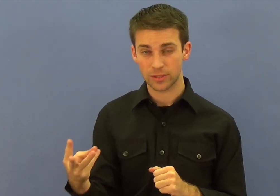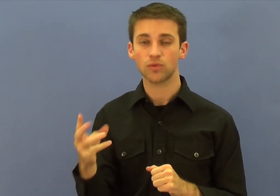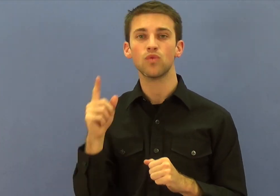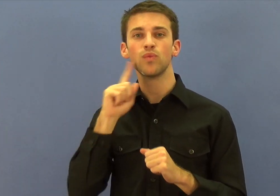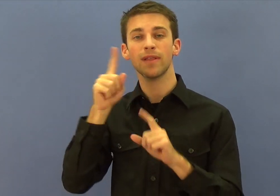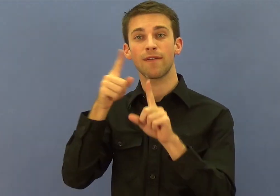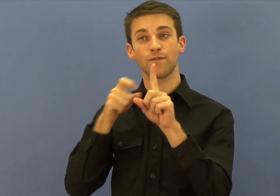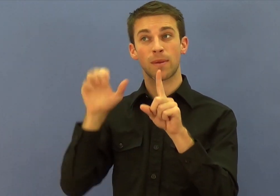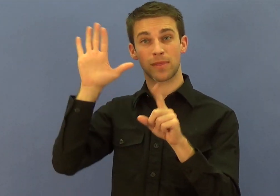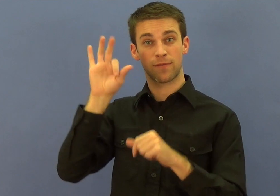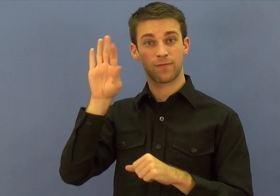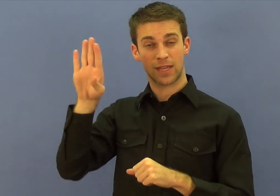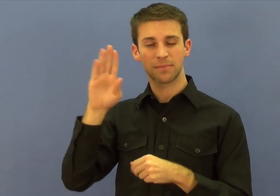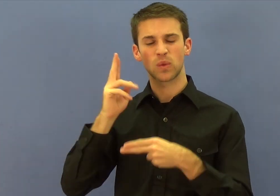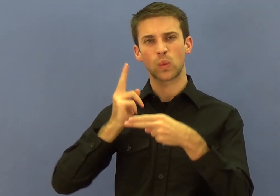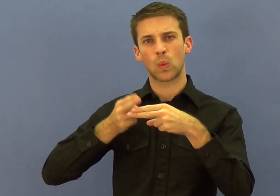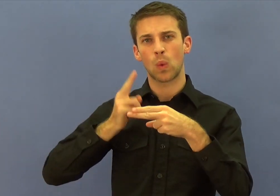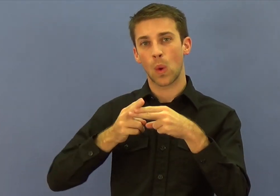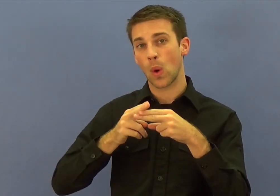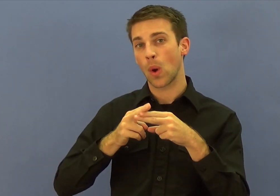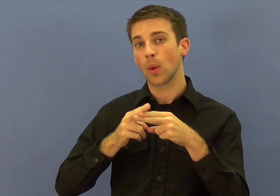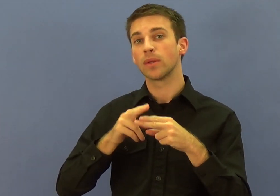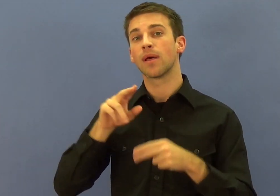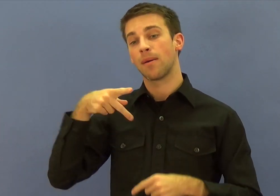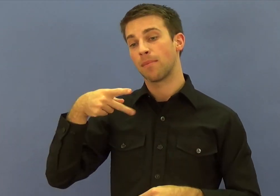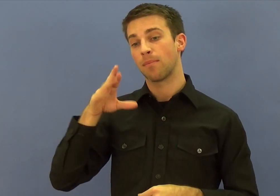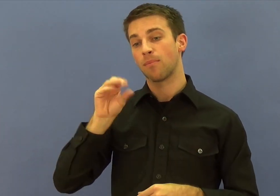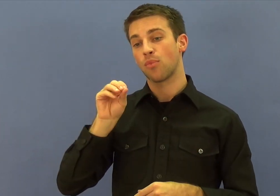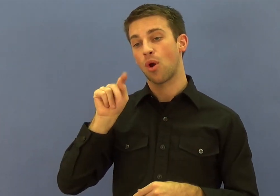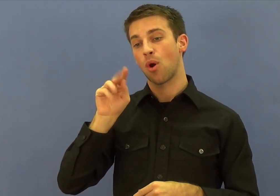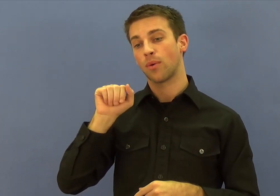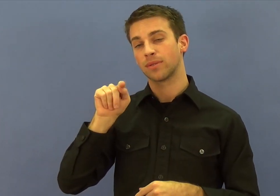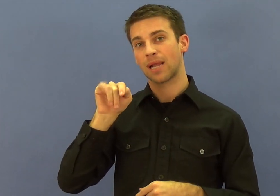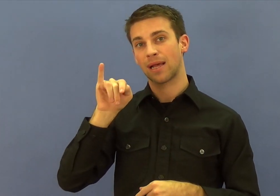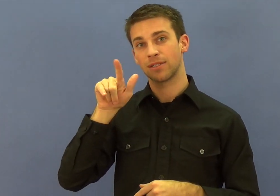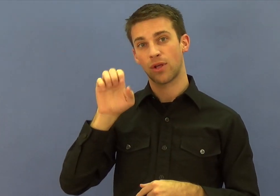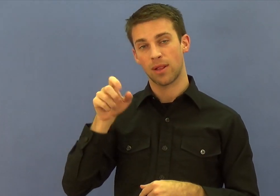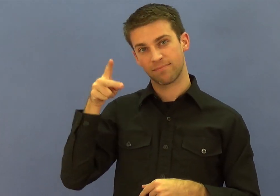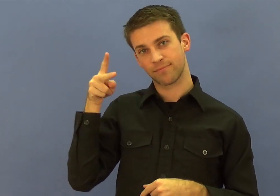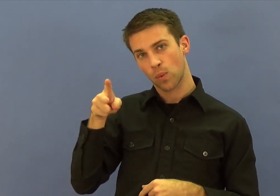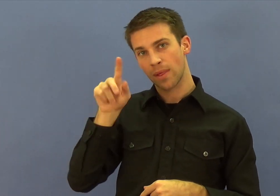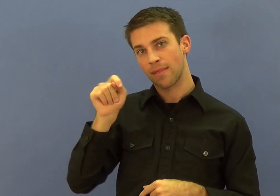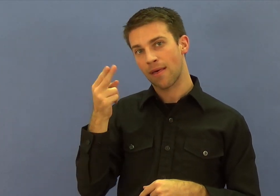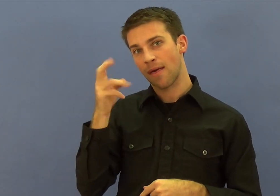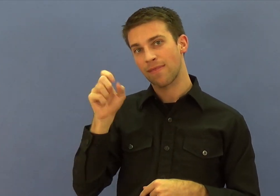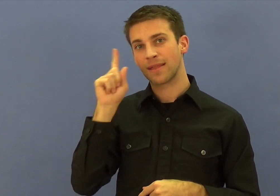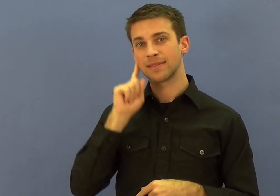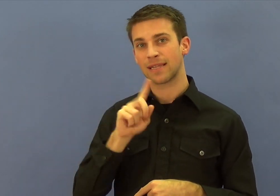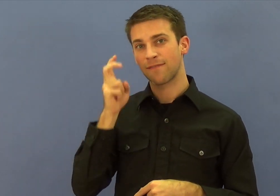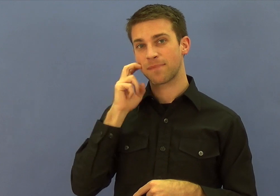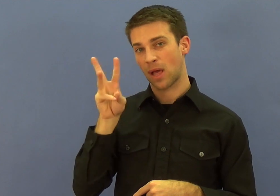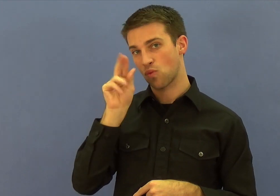This movement was developed in Seattle, Washington. We took the following definition from their Facebook page titled,